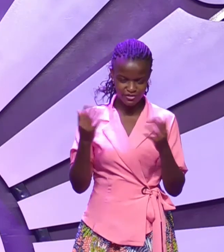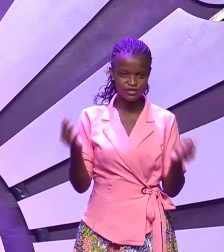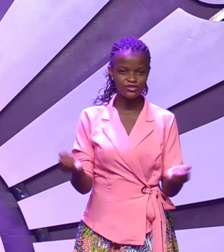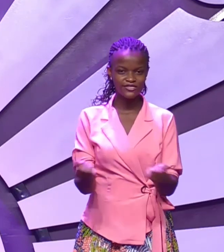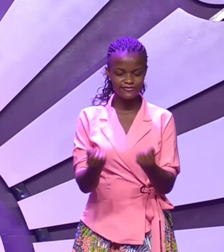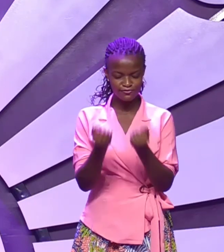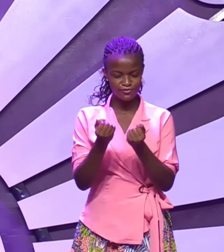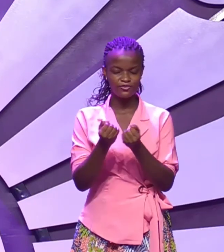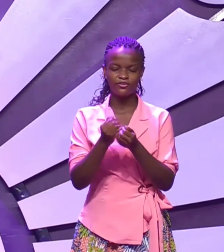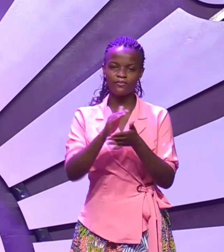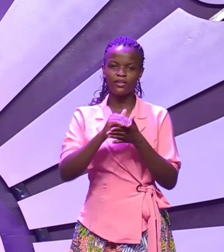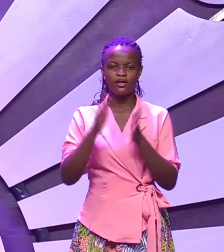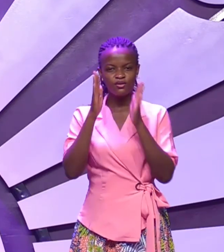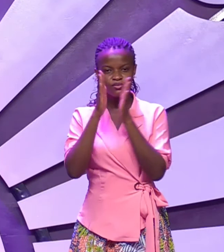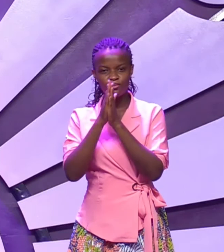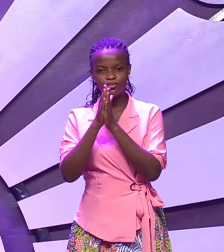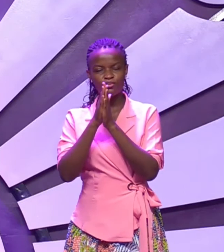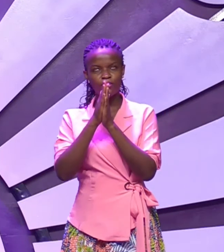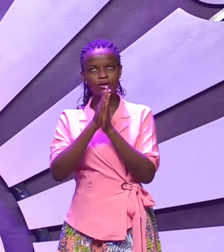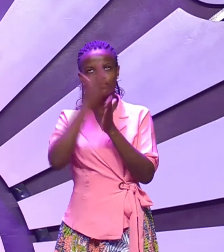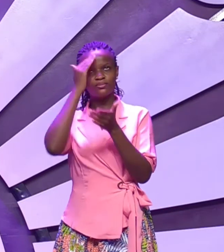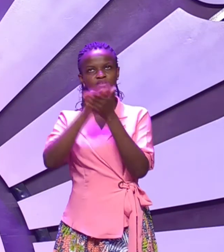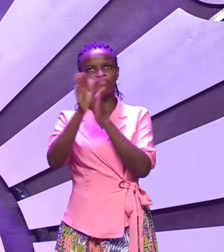and prayed and believed God to change your spouse